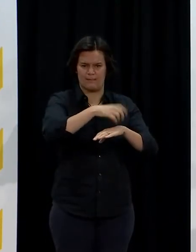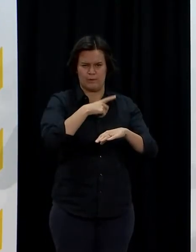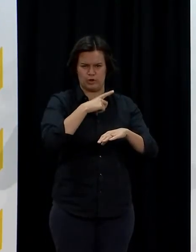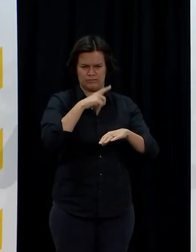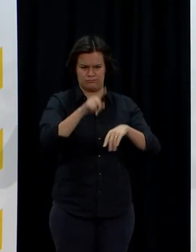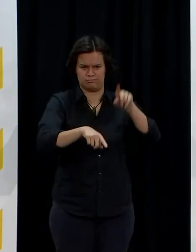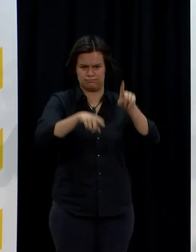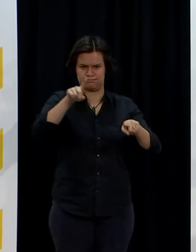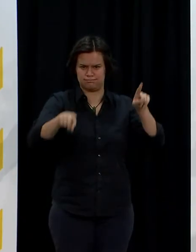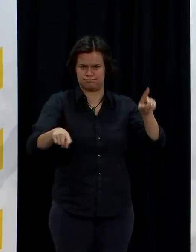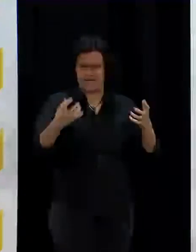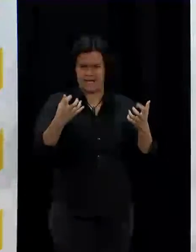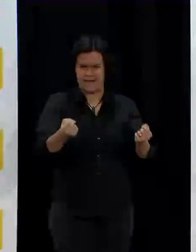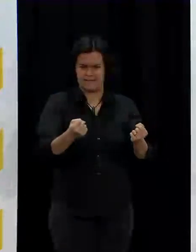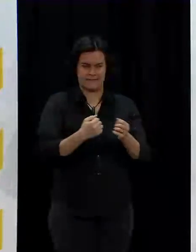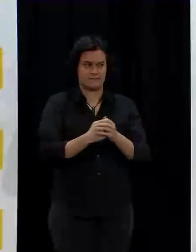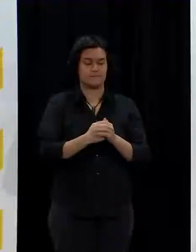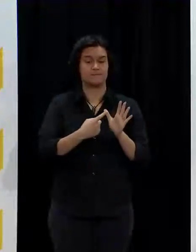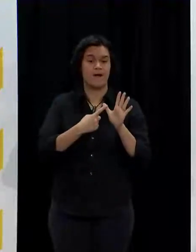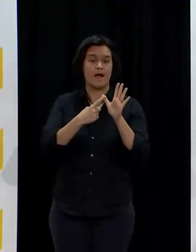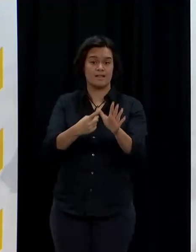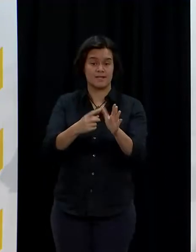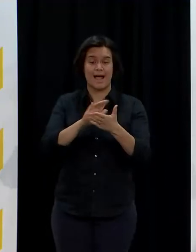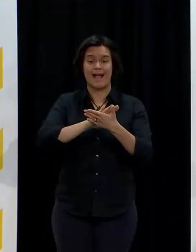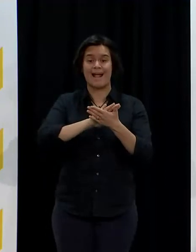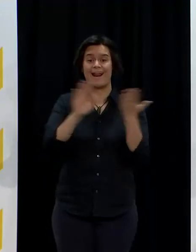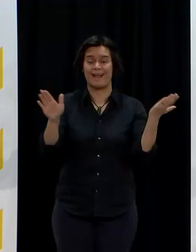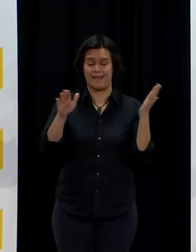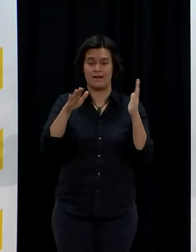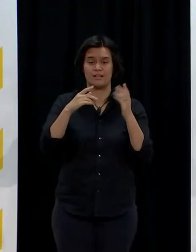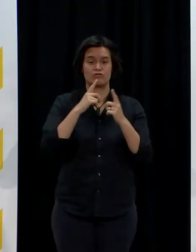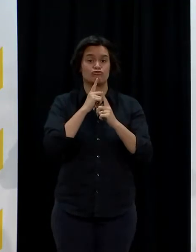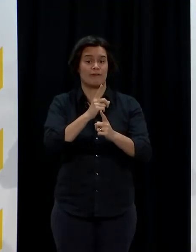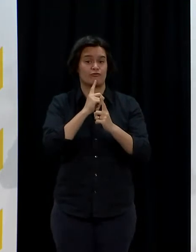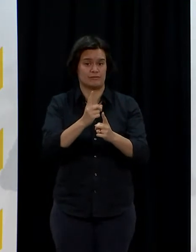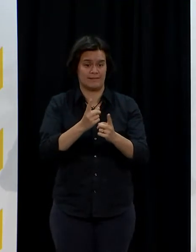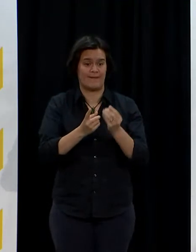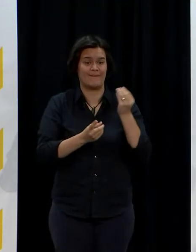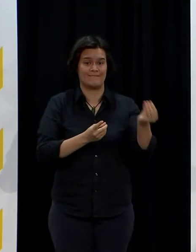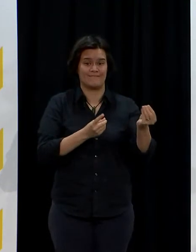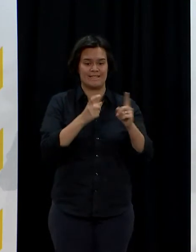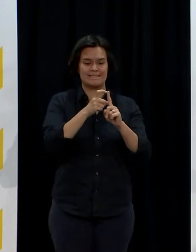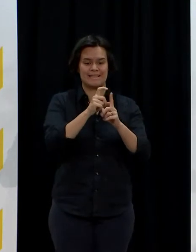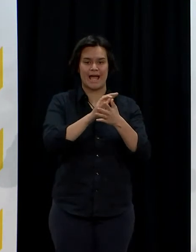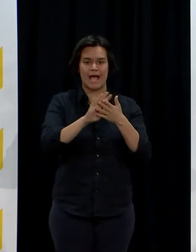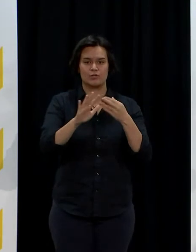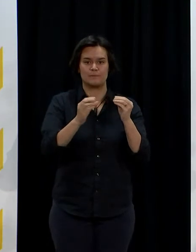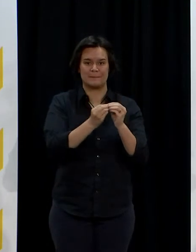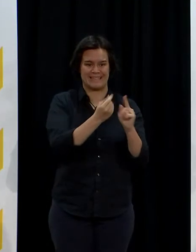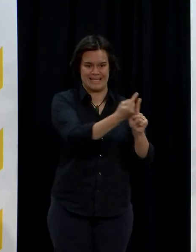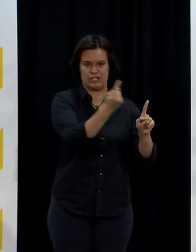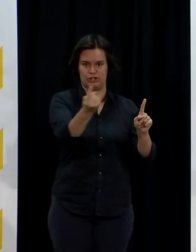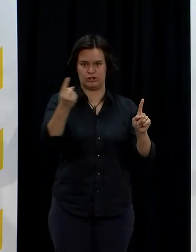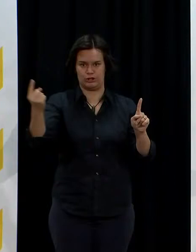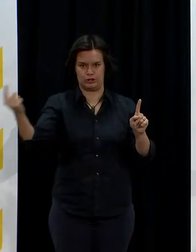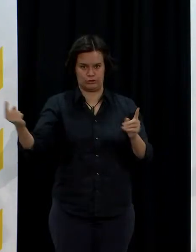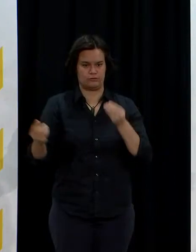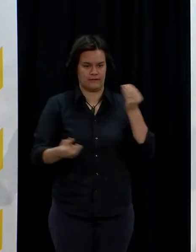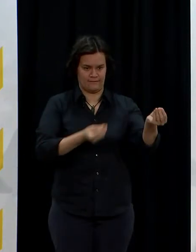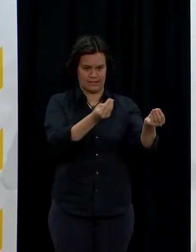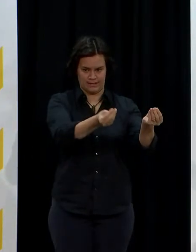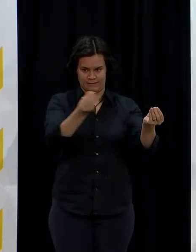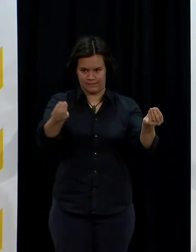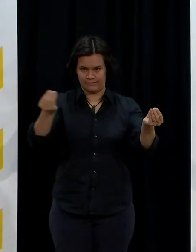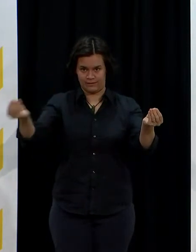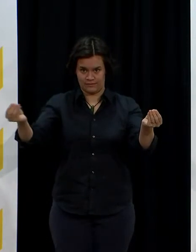Visitor policies. Well, there's a very clear set of criteria, instructions, nationally, but then